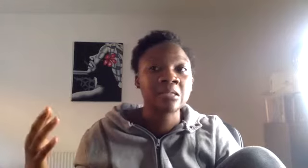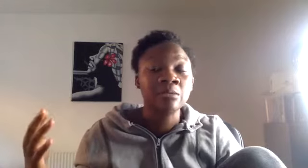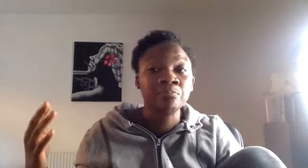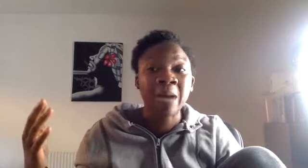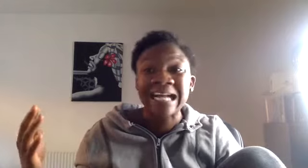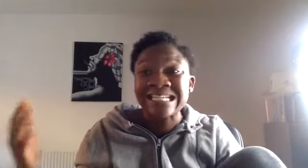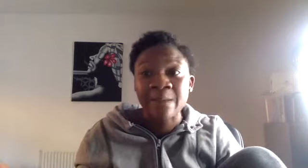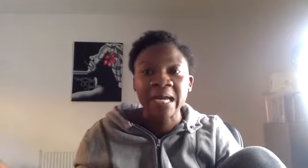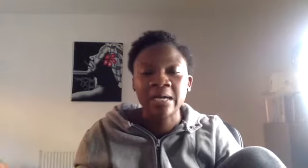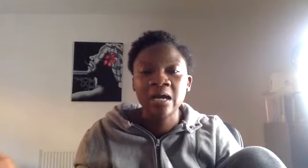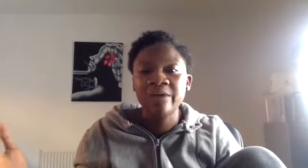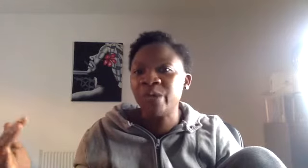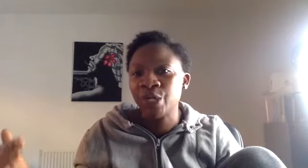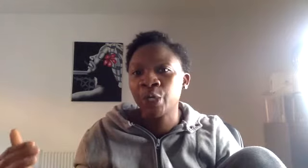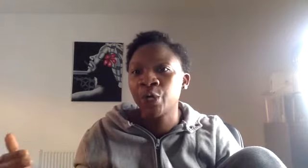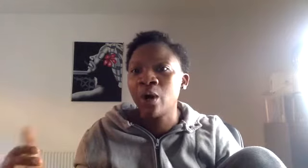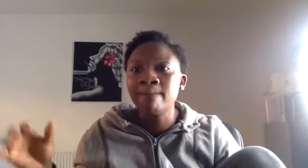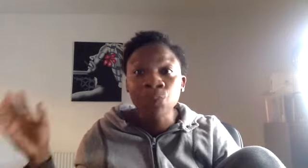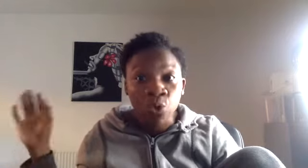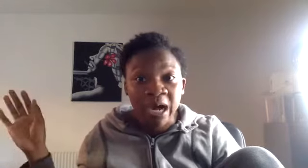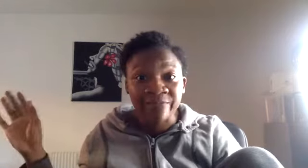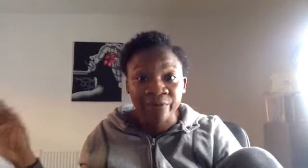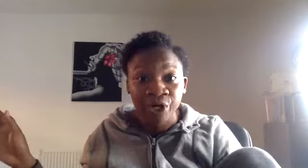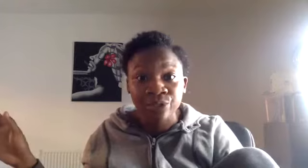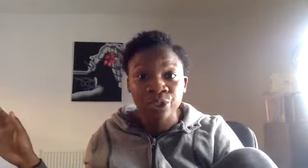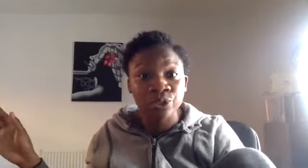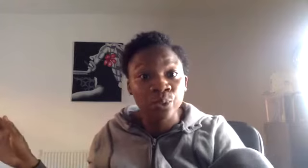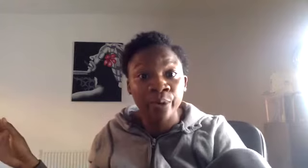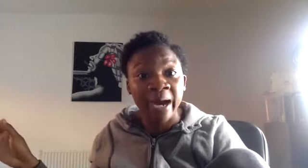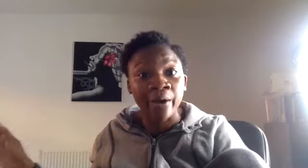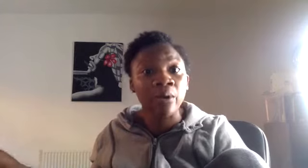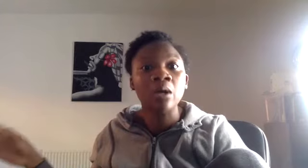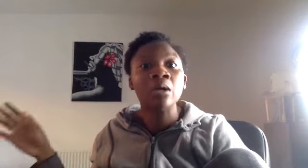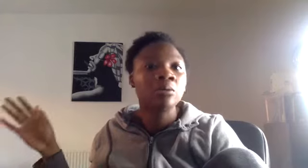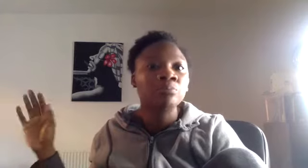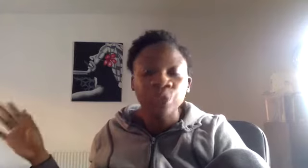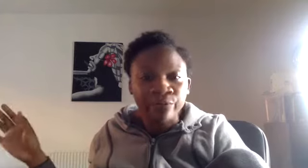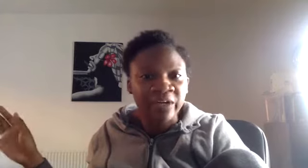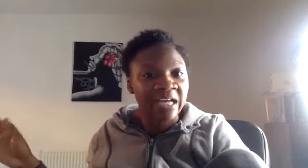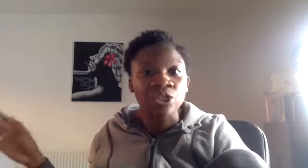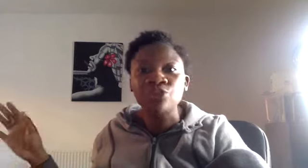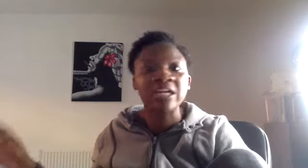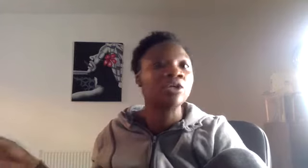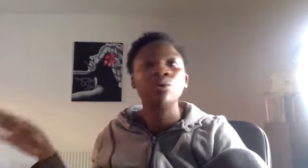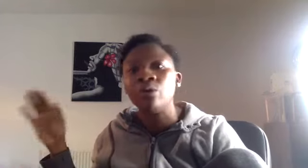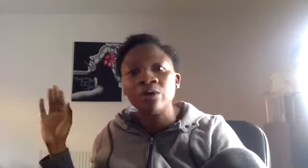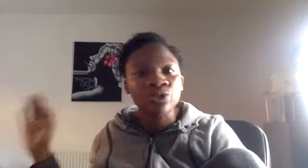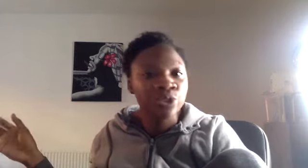pandemic have we not got more adverts that talk about don't forget to drink your two